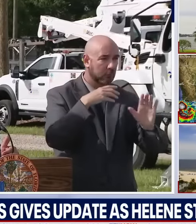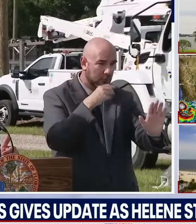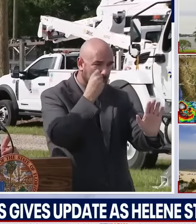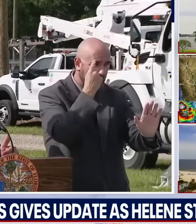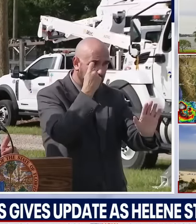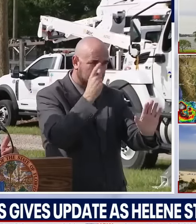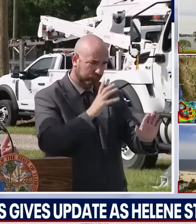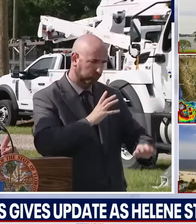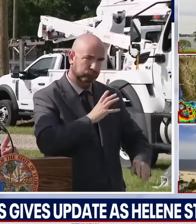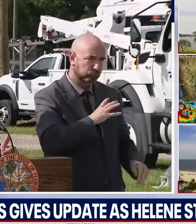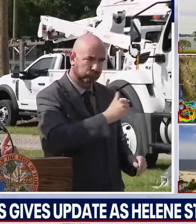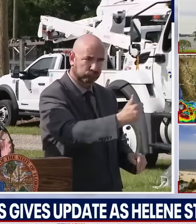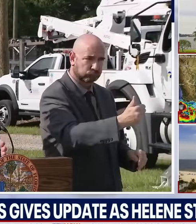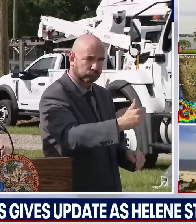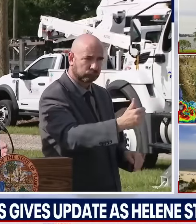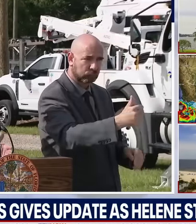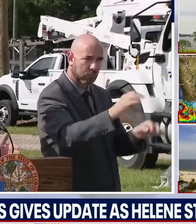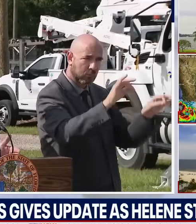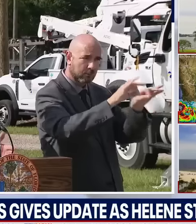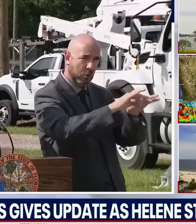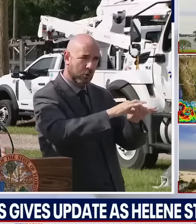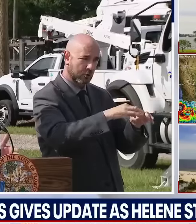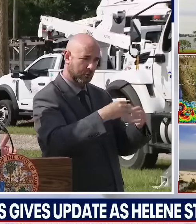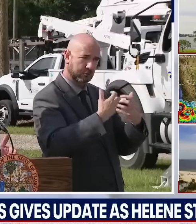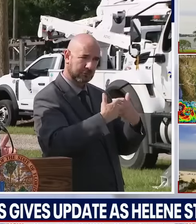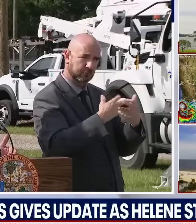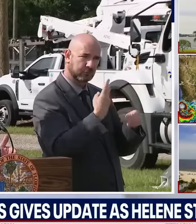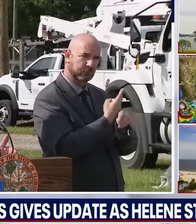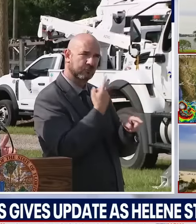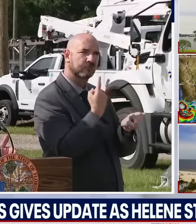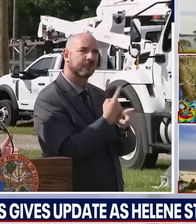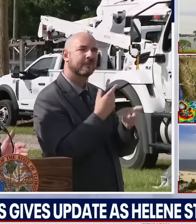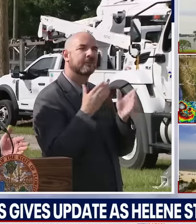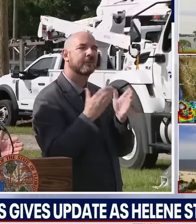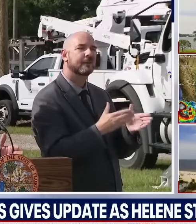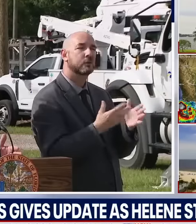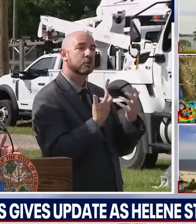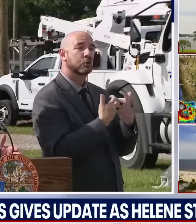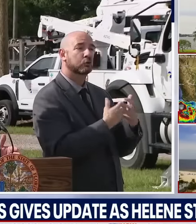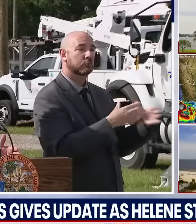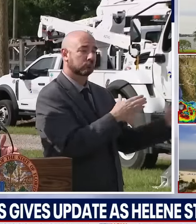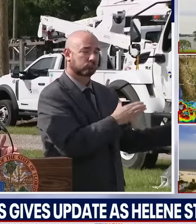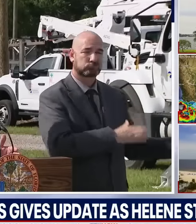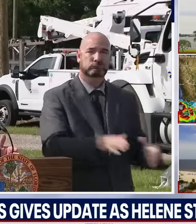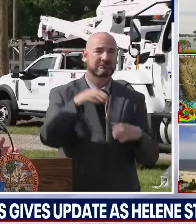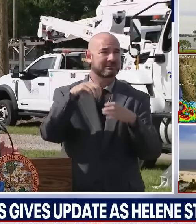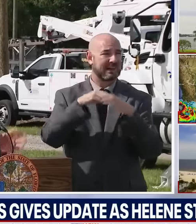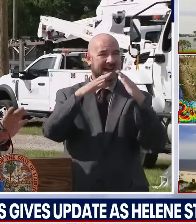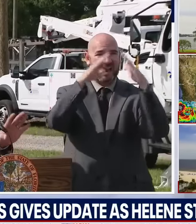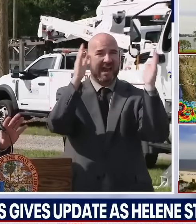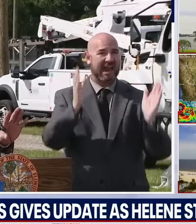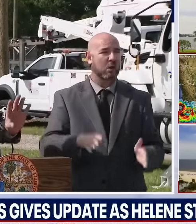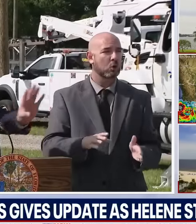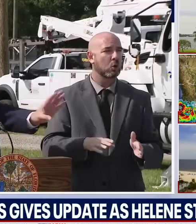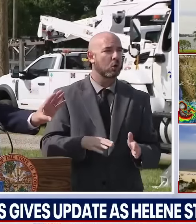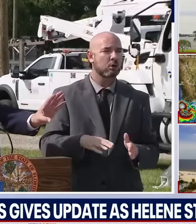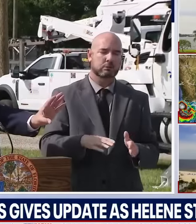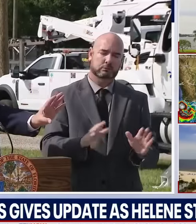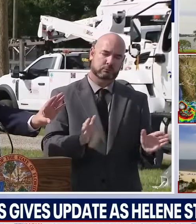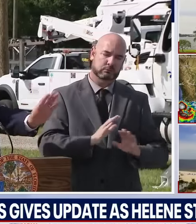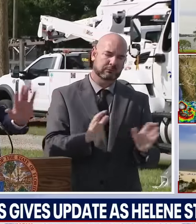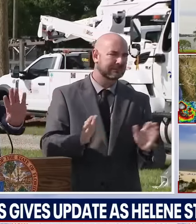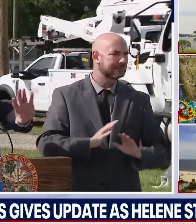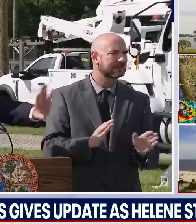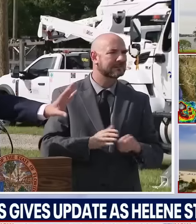generator appropriately. You do not run a generator inside your home or any enclosed structure. It needs to be outside